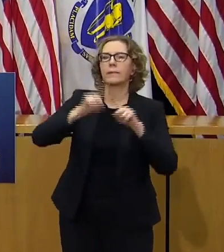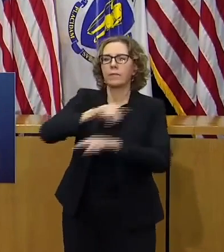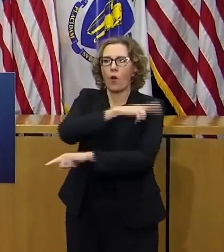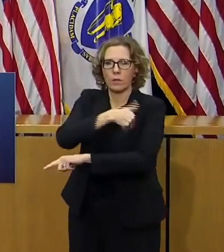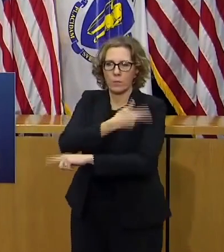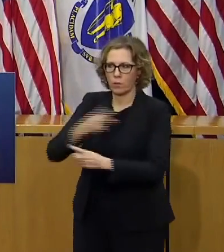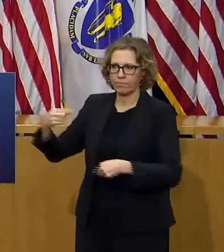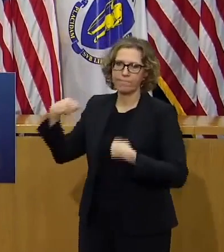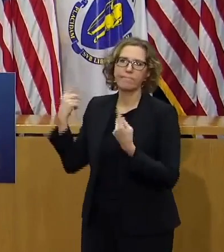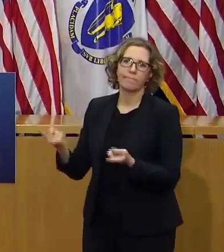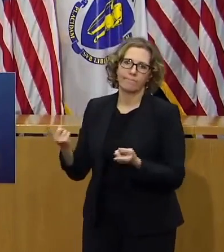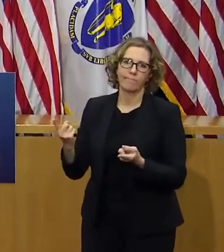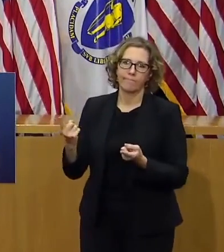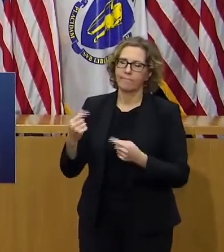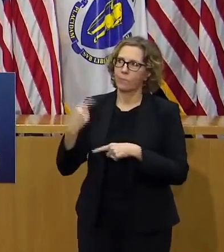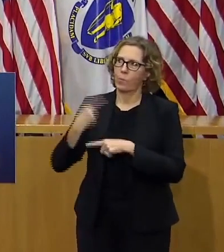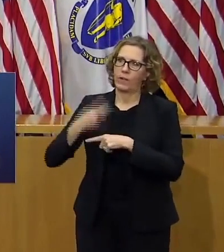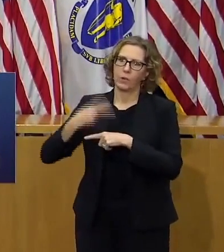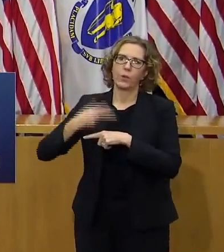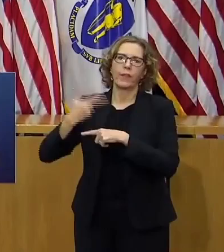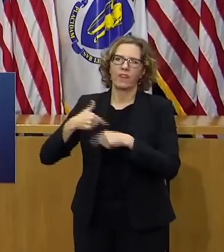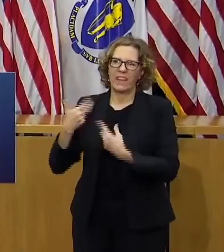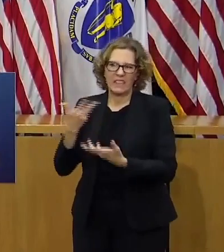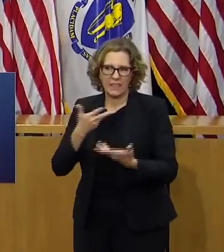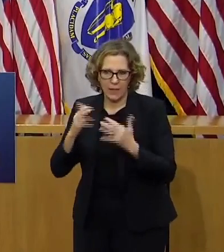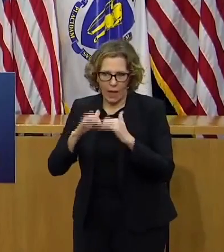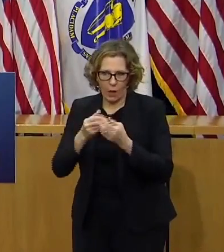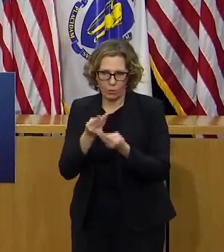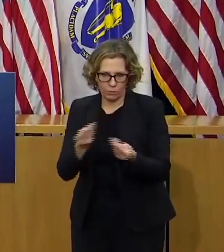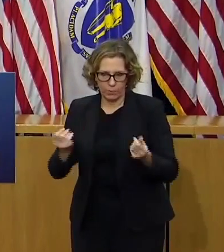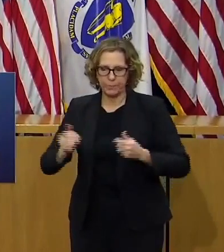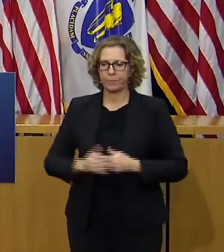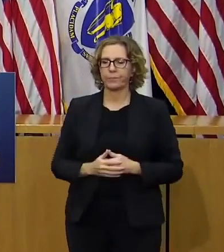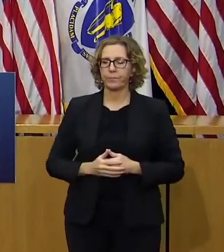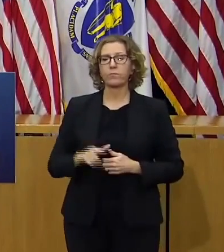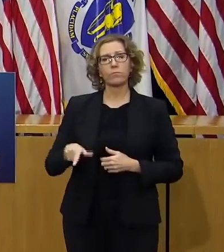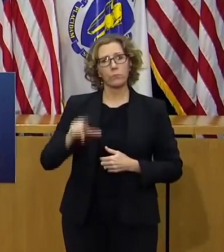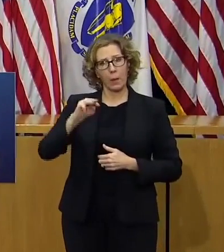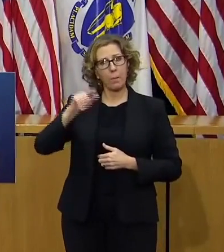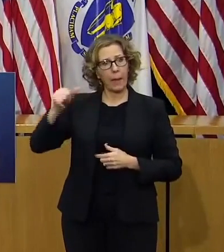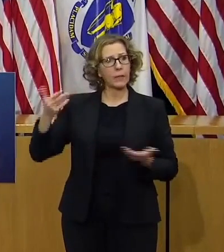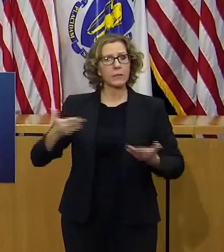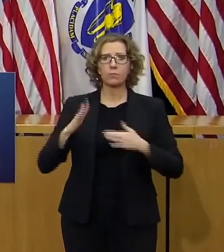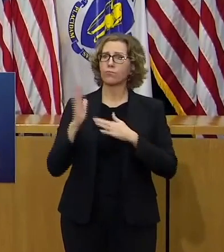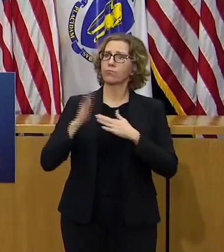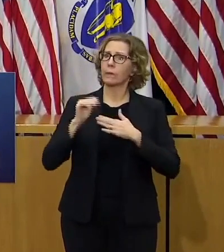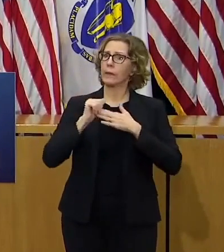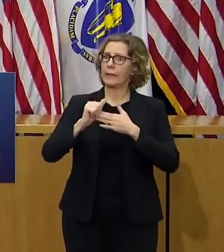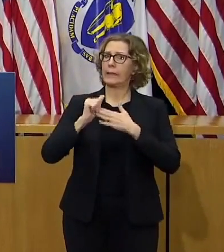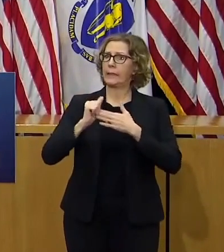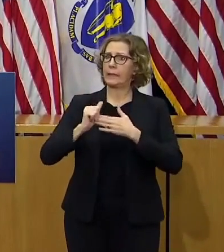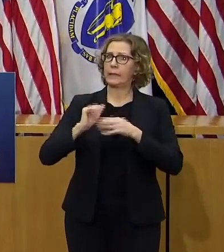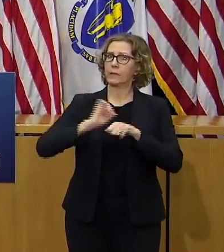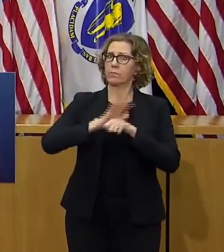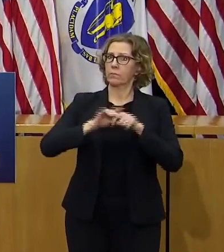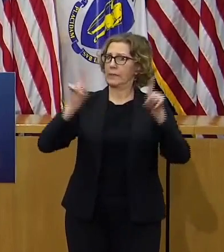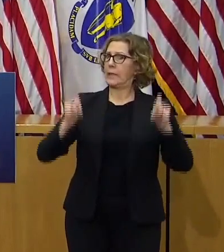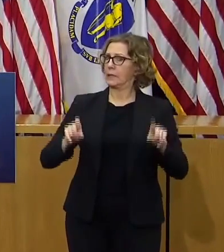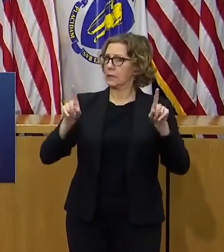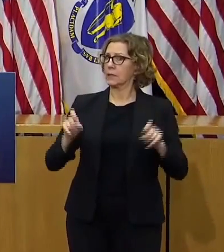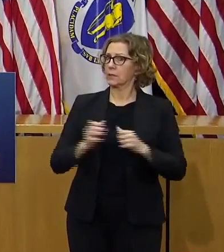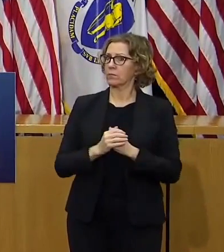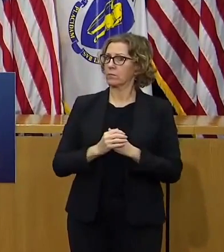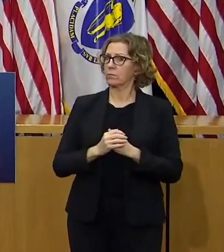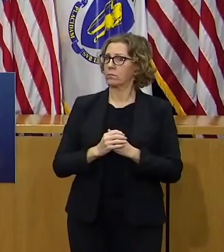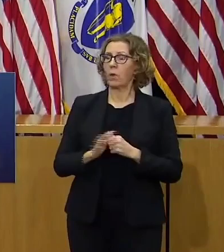several days Massachusetts is a national leader in COVID-19 testing we've been ranked in the top five states